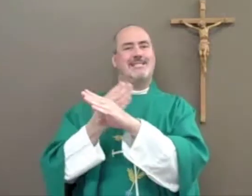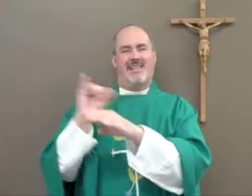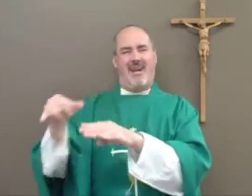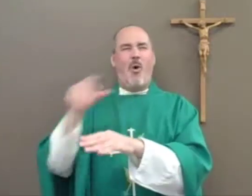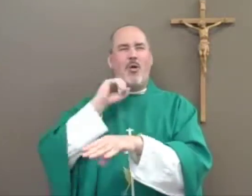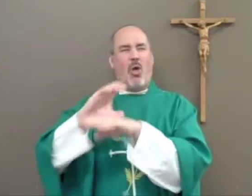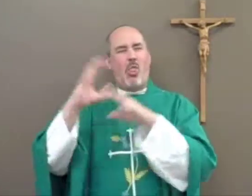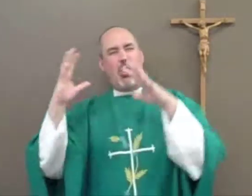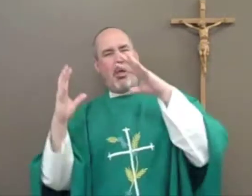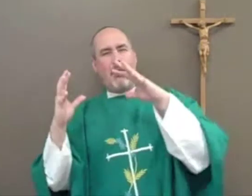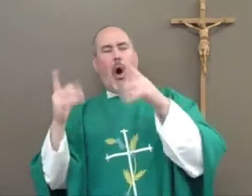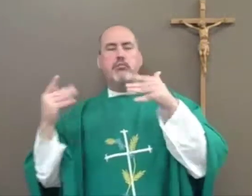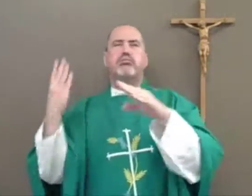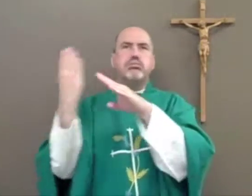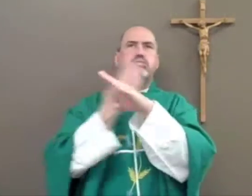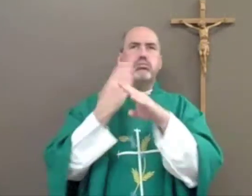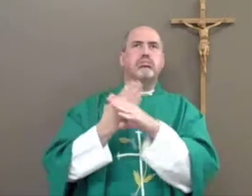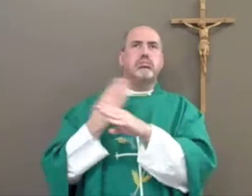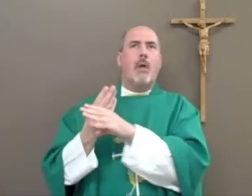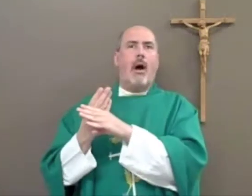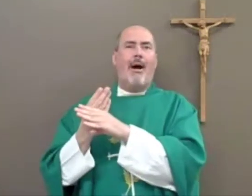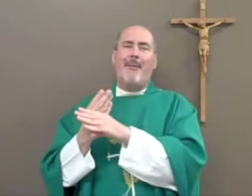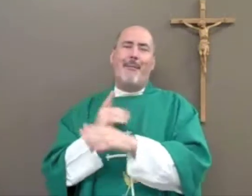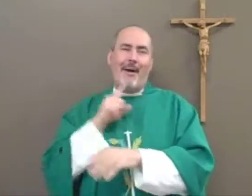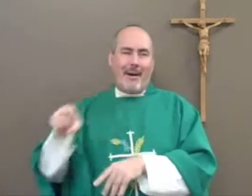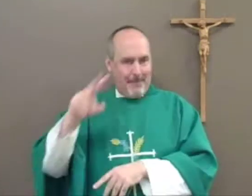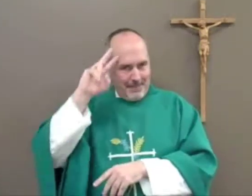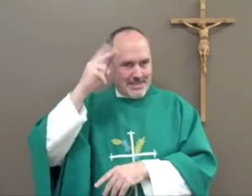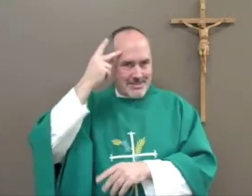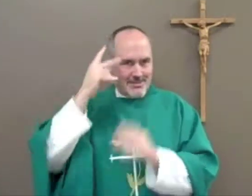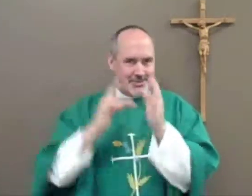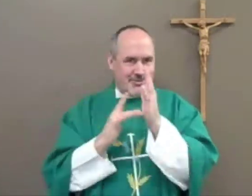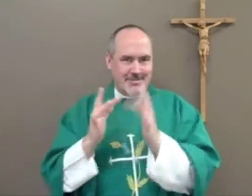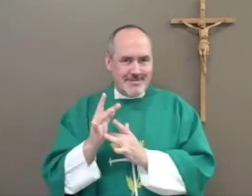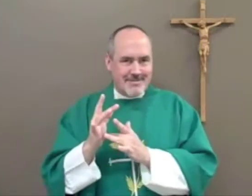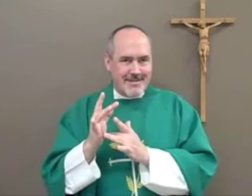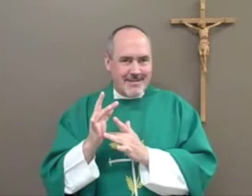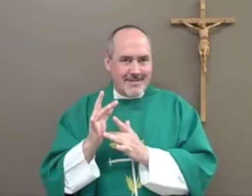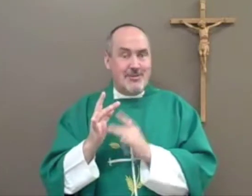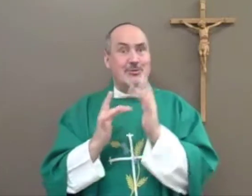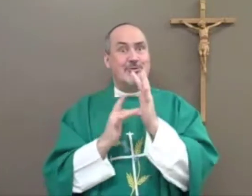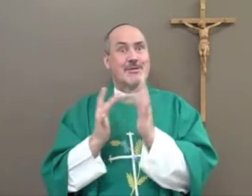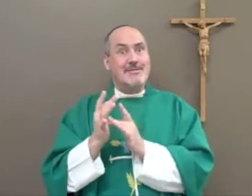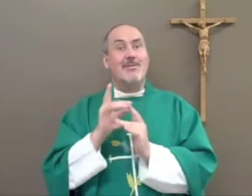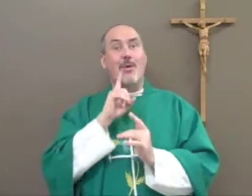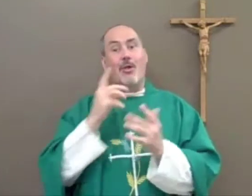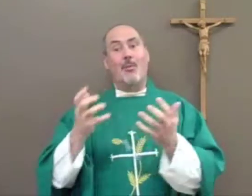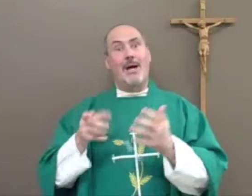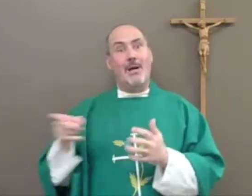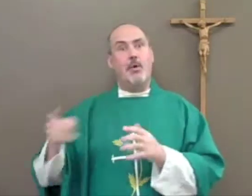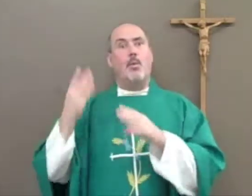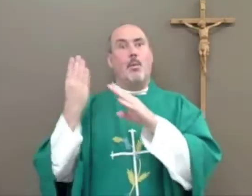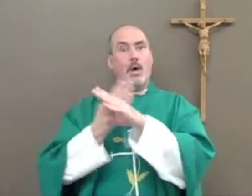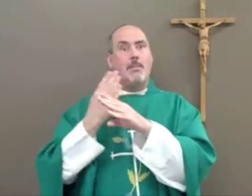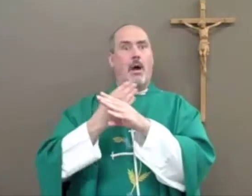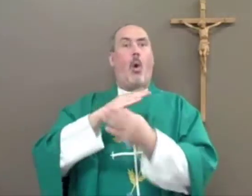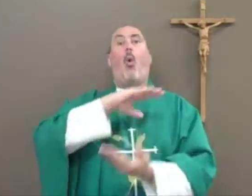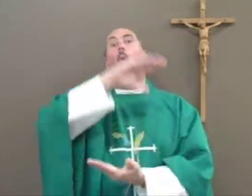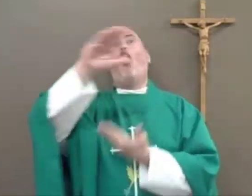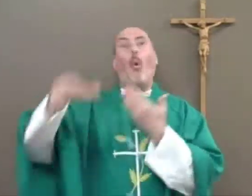to renovate and repair and fix up this old dilapidated church. But he misunderstood Jesus'